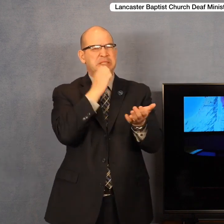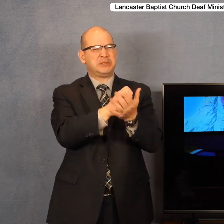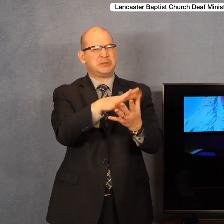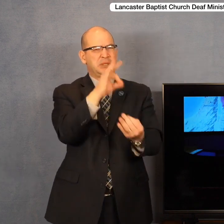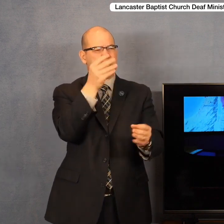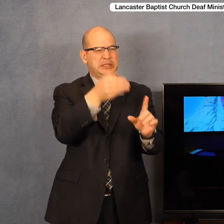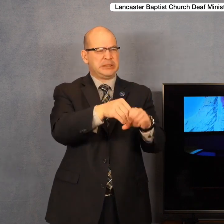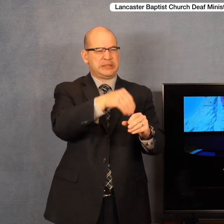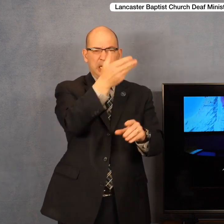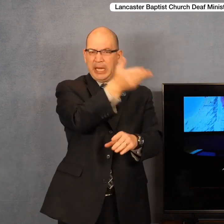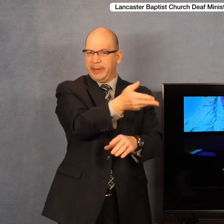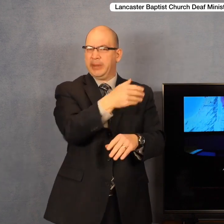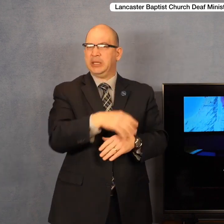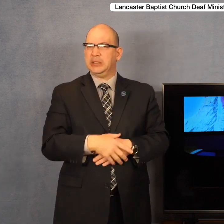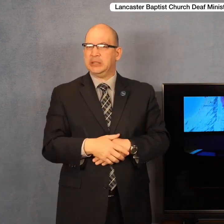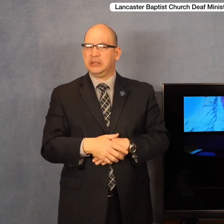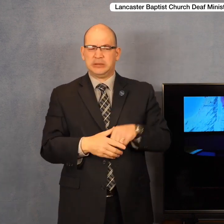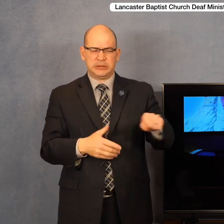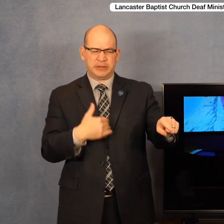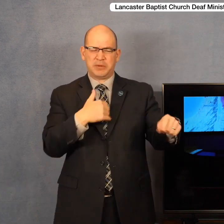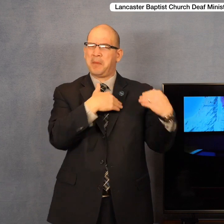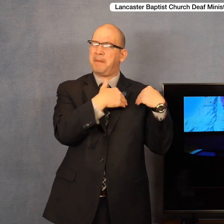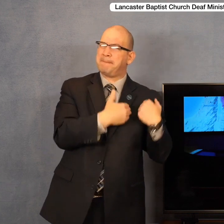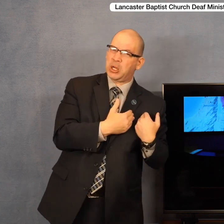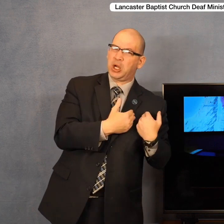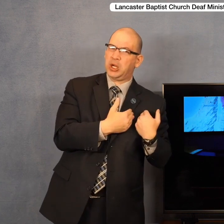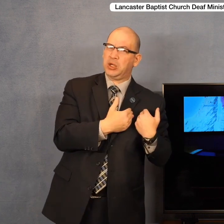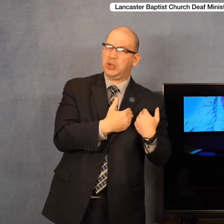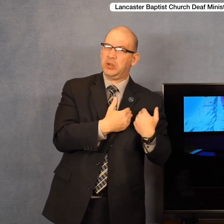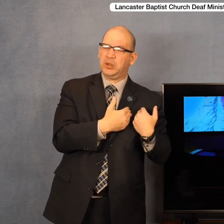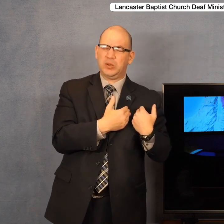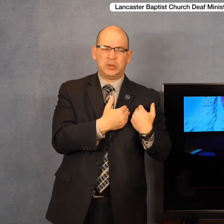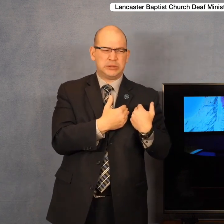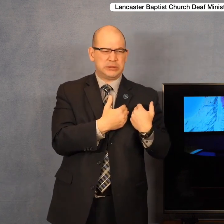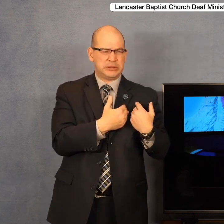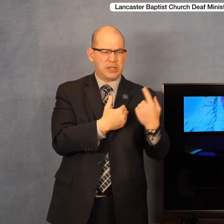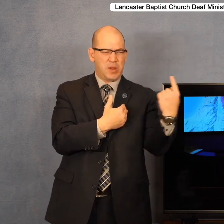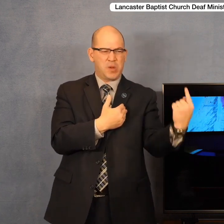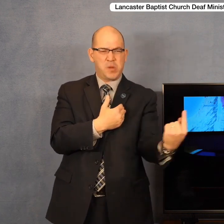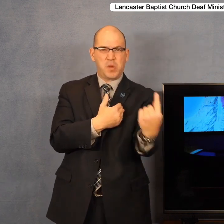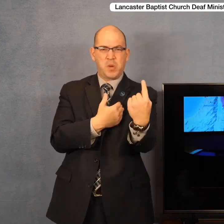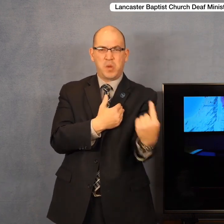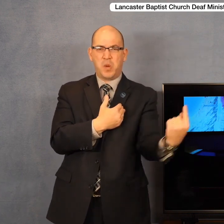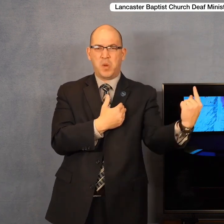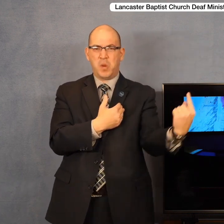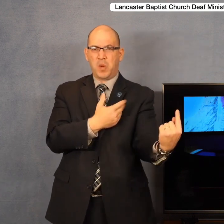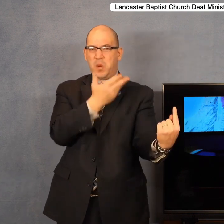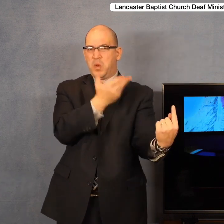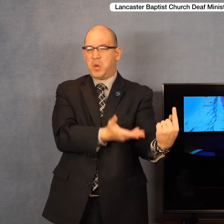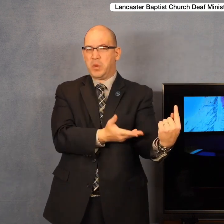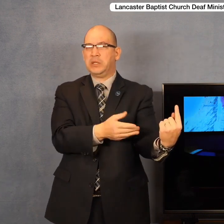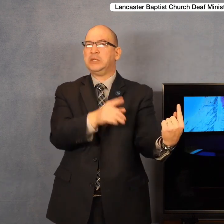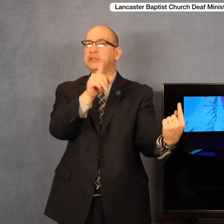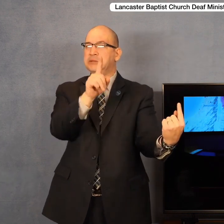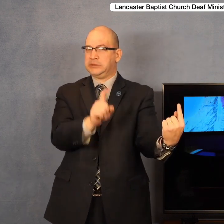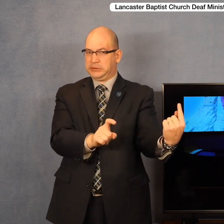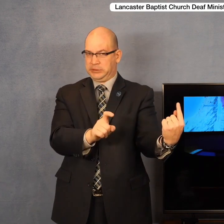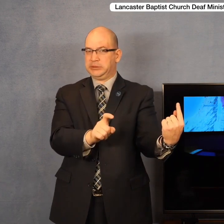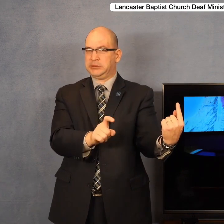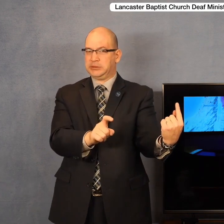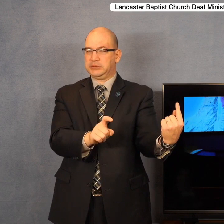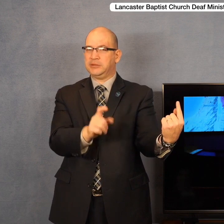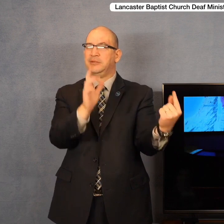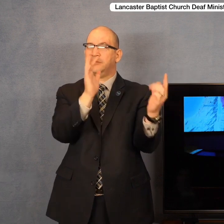his life. A man who was burdened, a man who was isolated socially, a man who needed deliverance